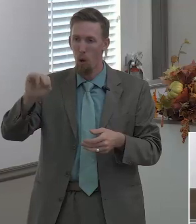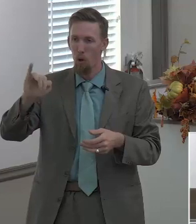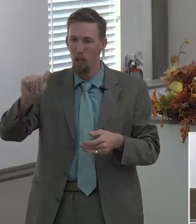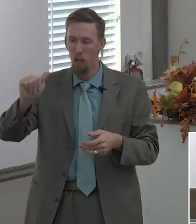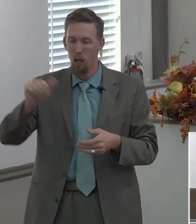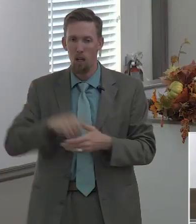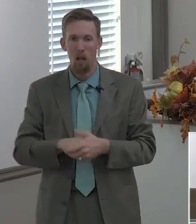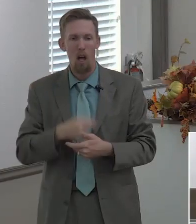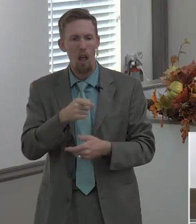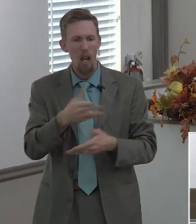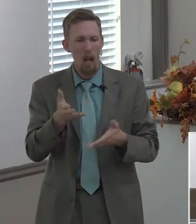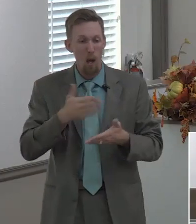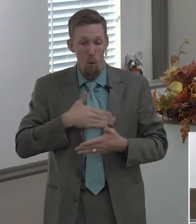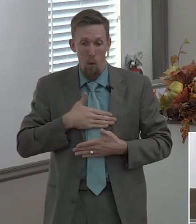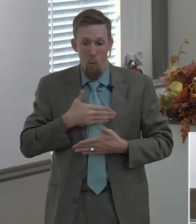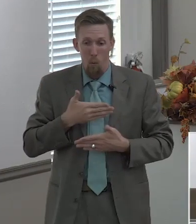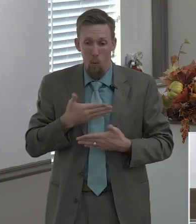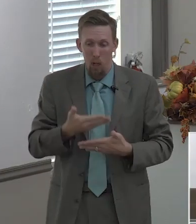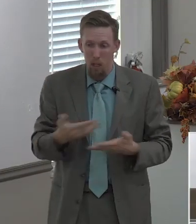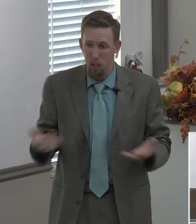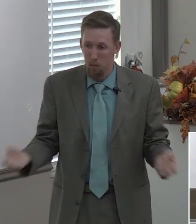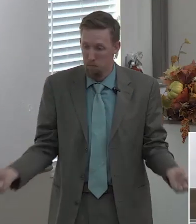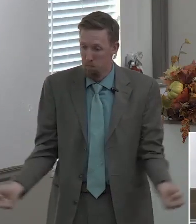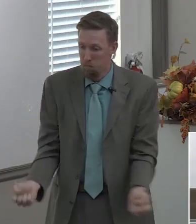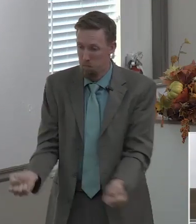were willing to give anything